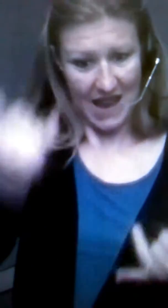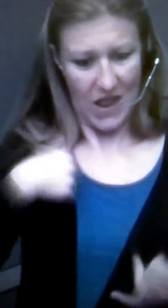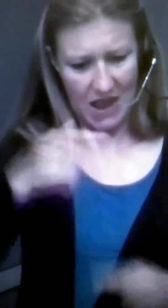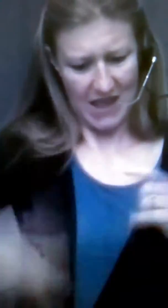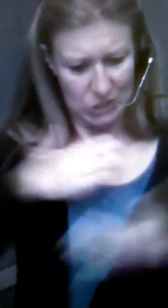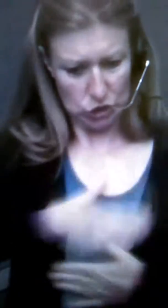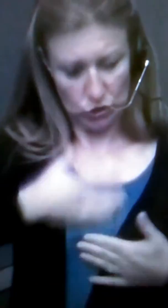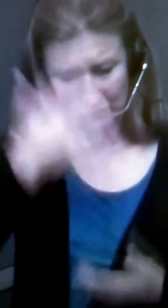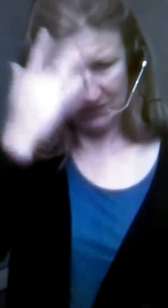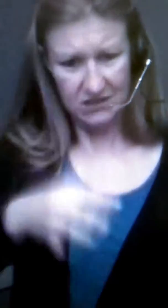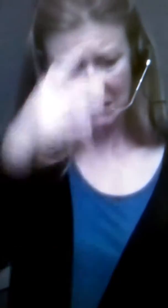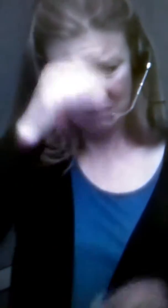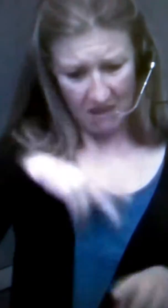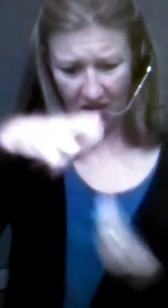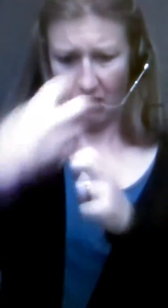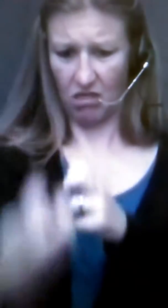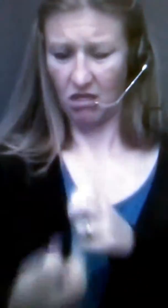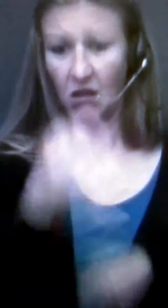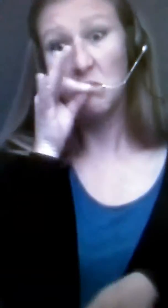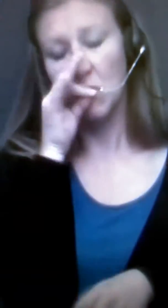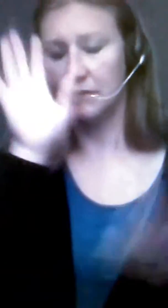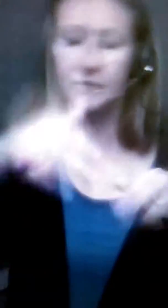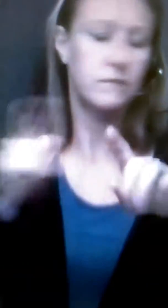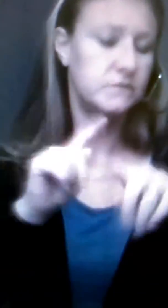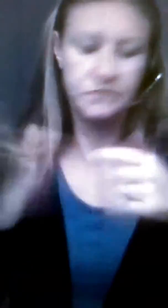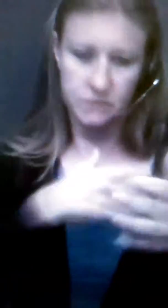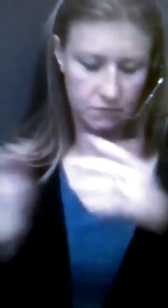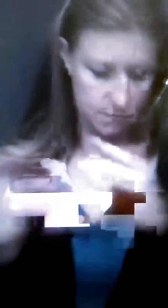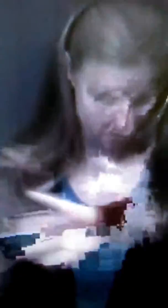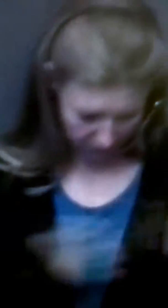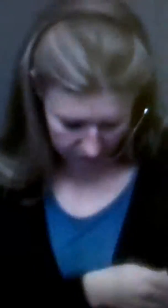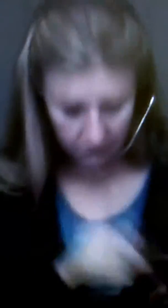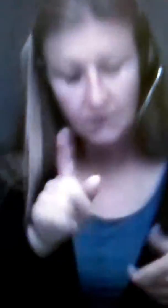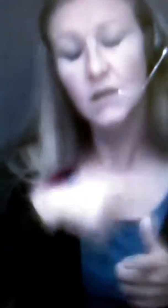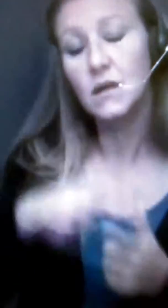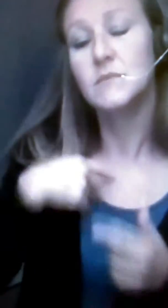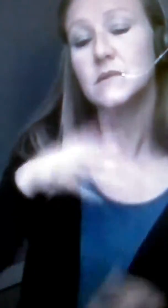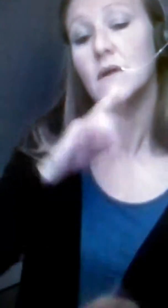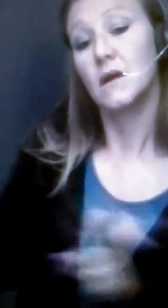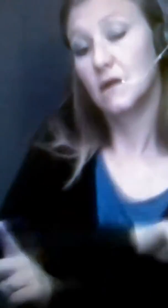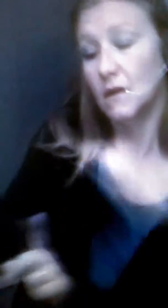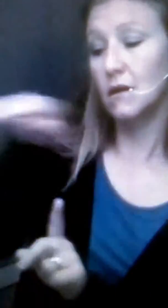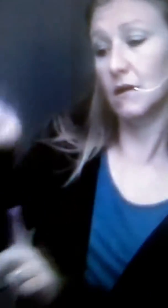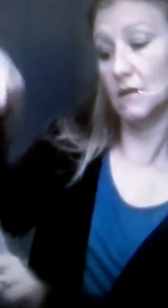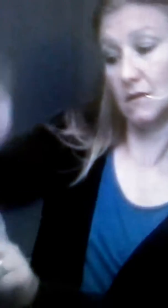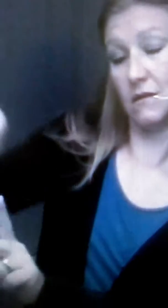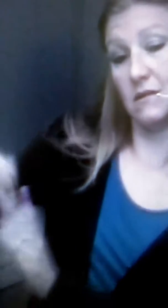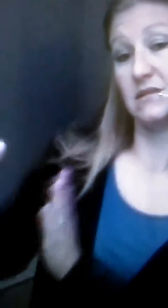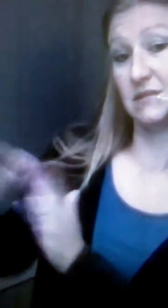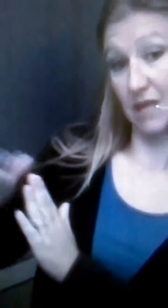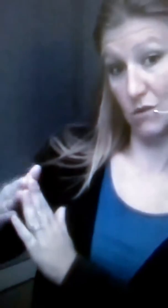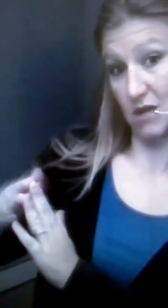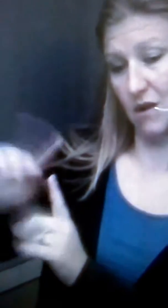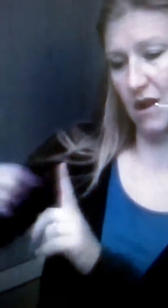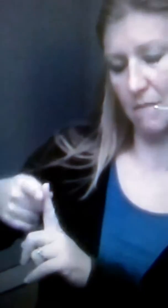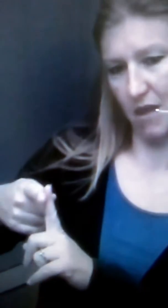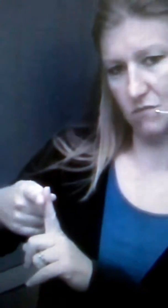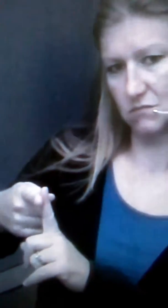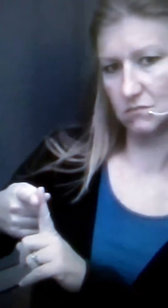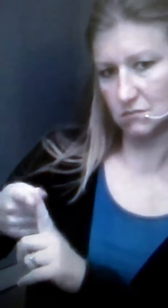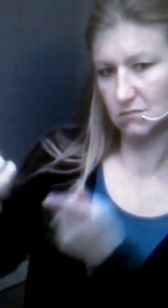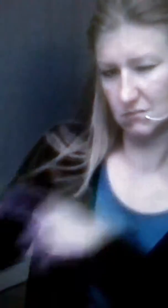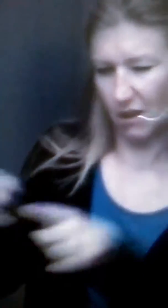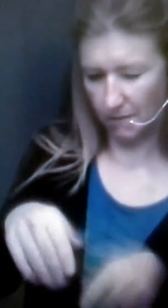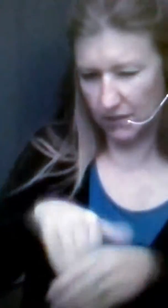to actually start to light up? And he's sitting right next to a white couple. And the white couple's like, and they don't want to say anything. So the white